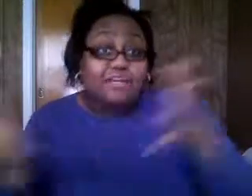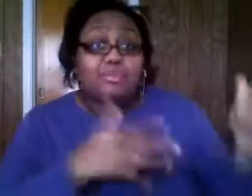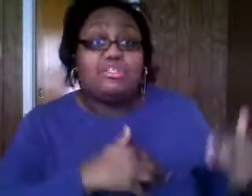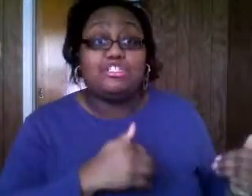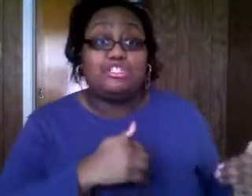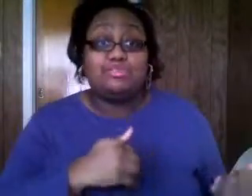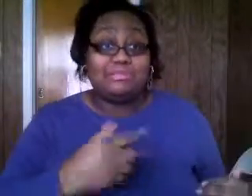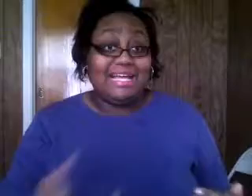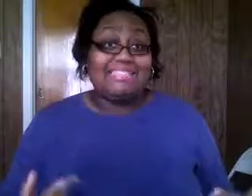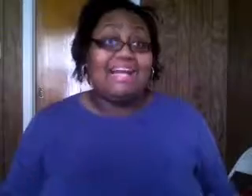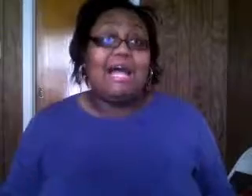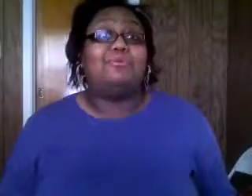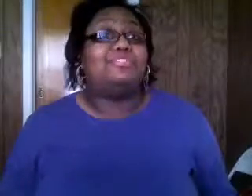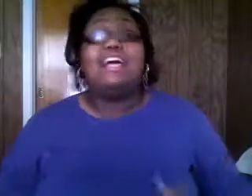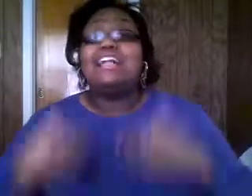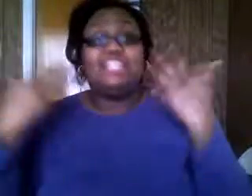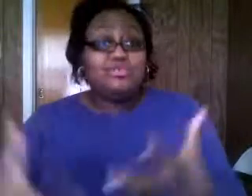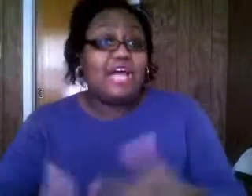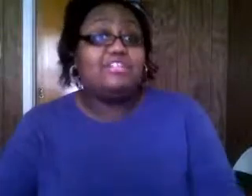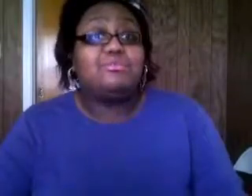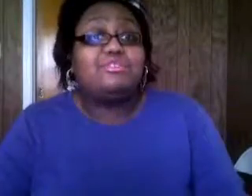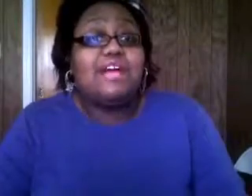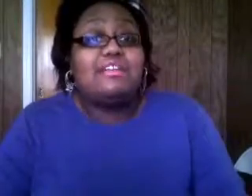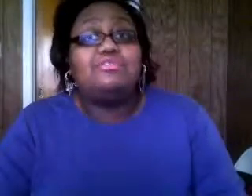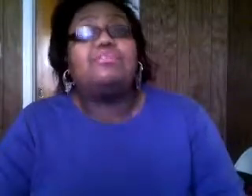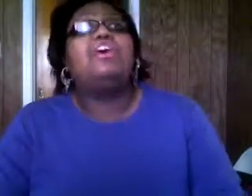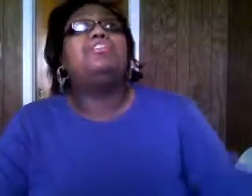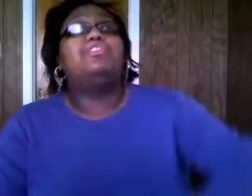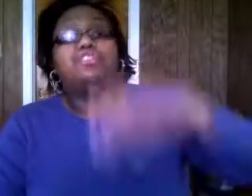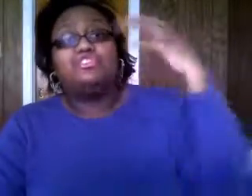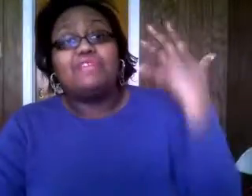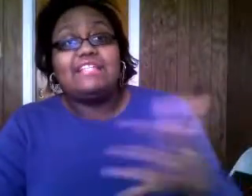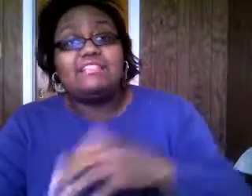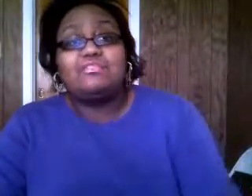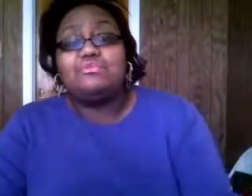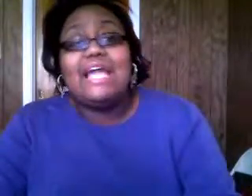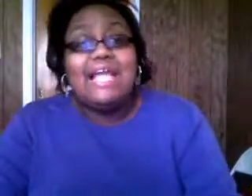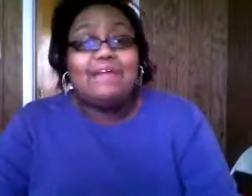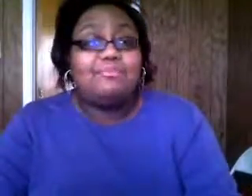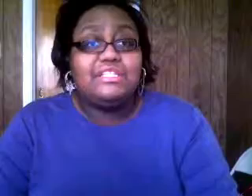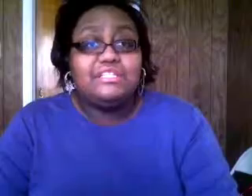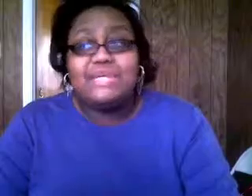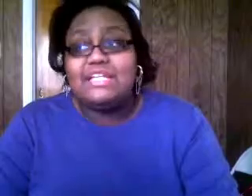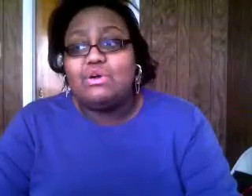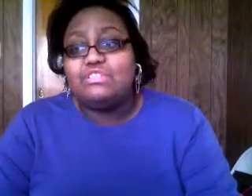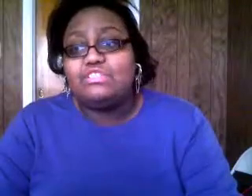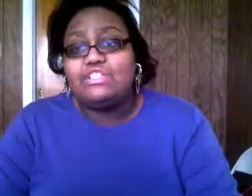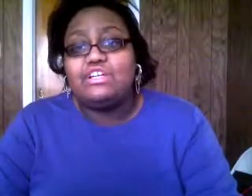the community to the church and passing our apples then you got to do what you got to do you know because you got to we got to have a meeting we got to talk to each other